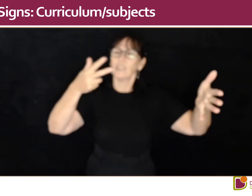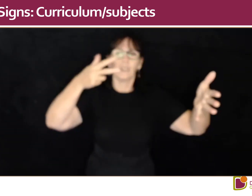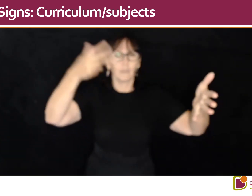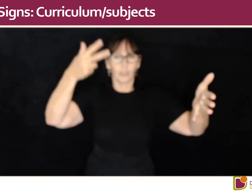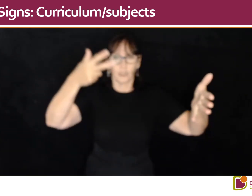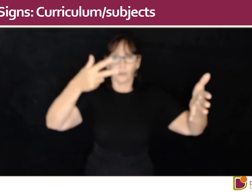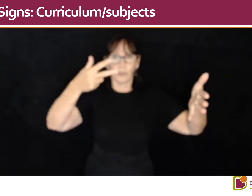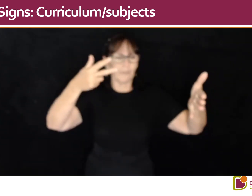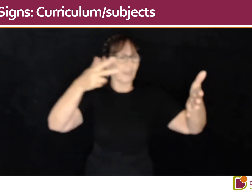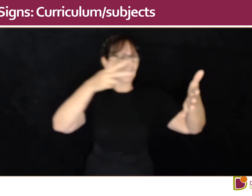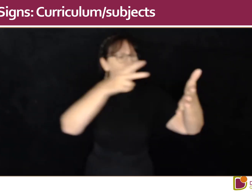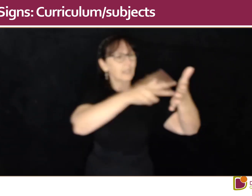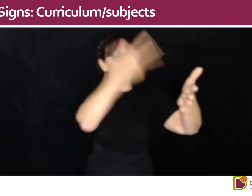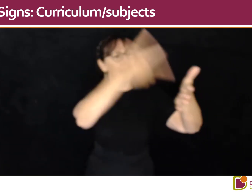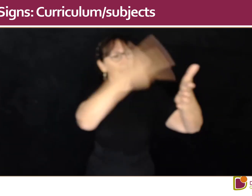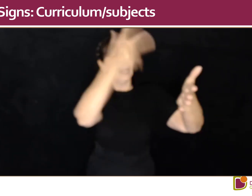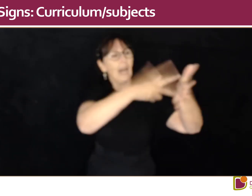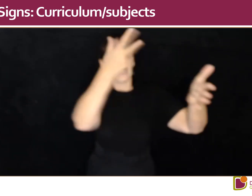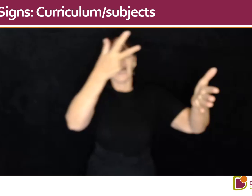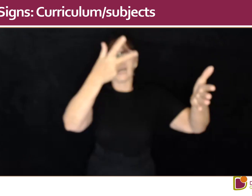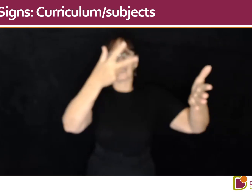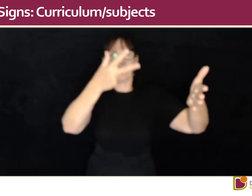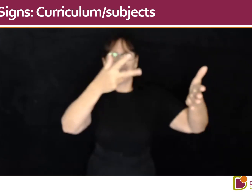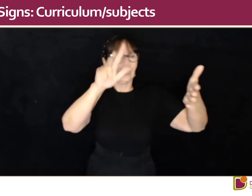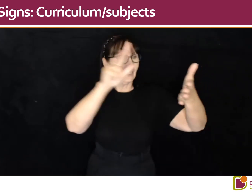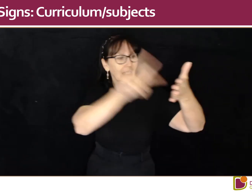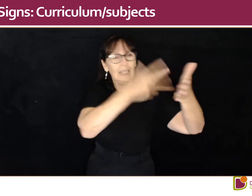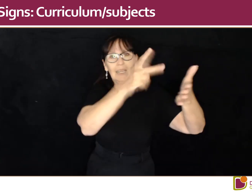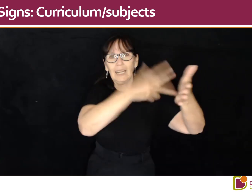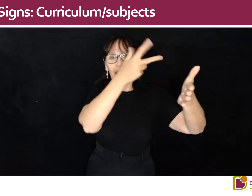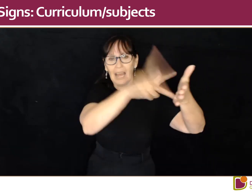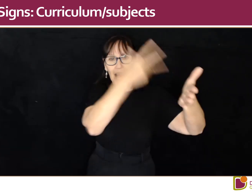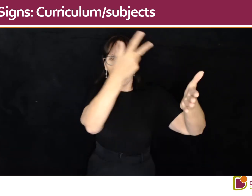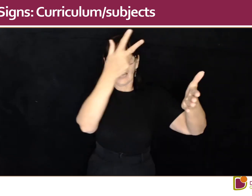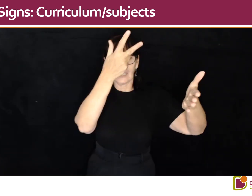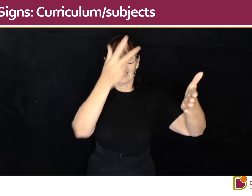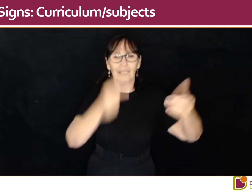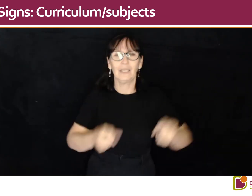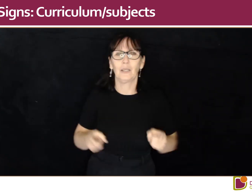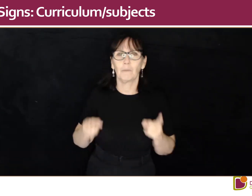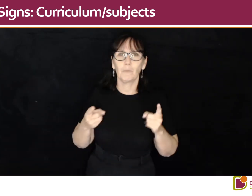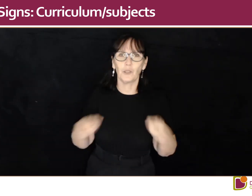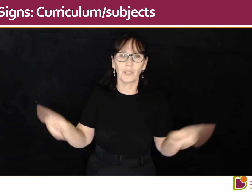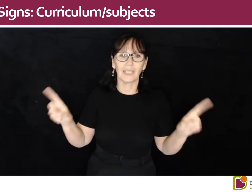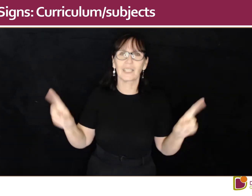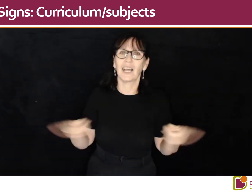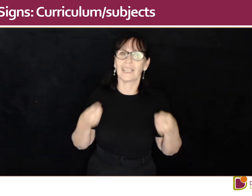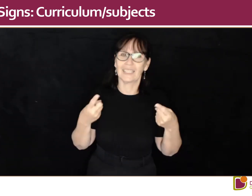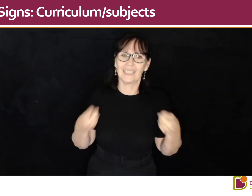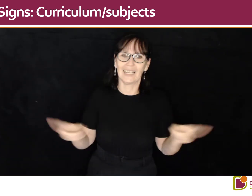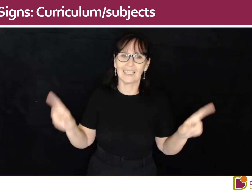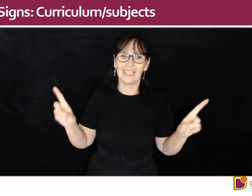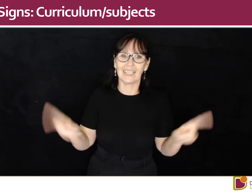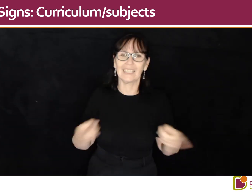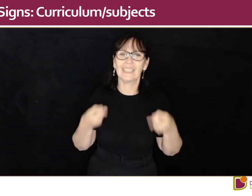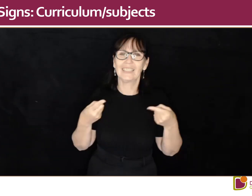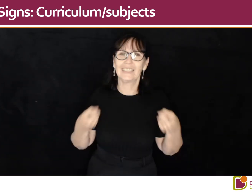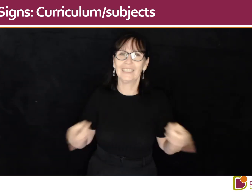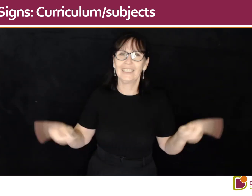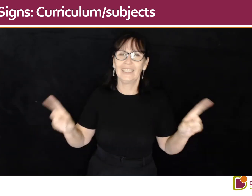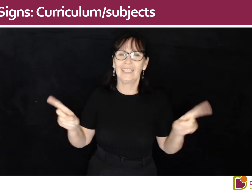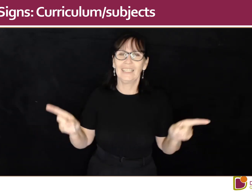Art. You've got your three fingers. Art. Art. Music's like conducting.